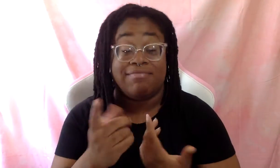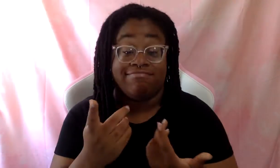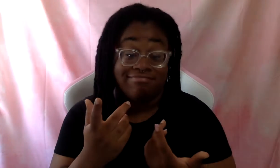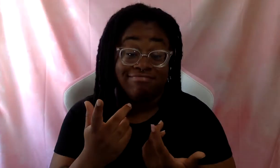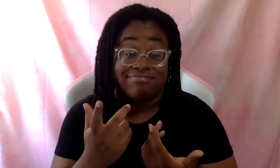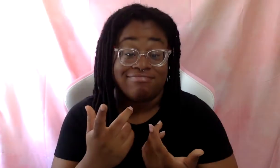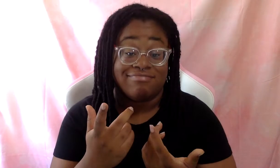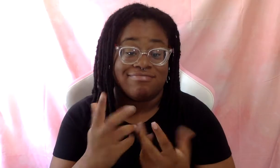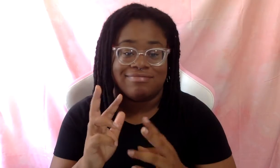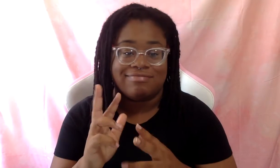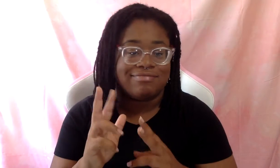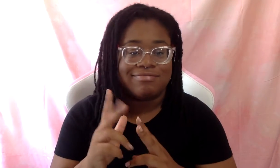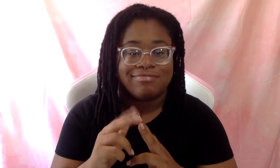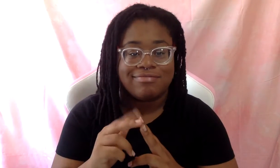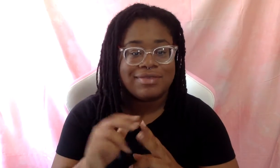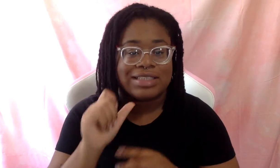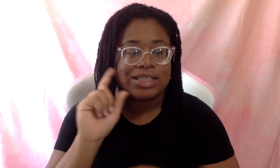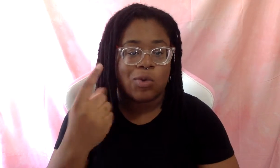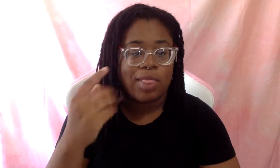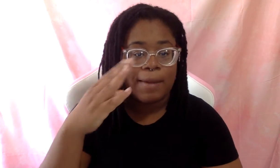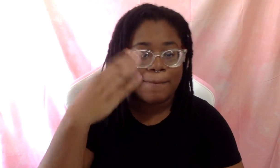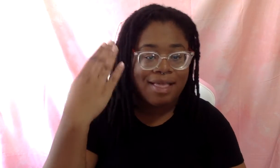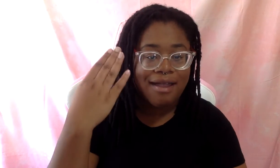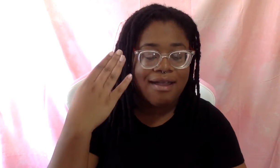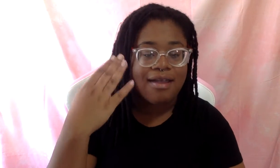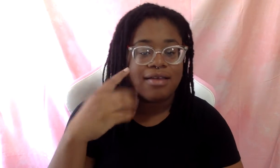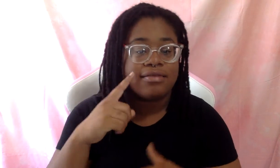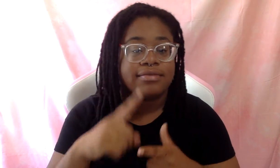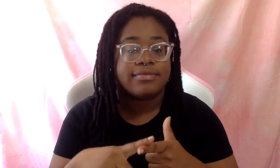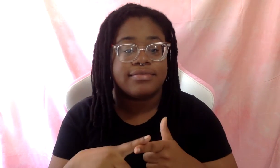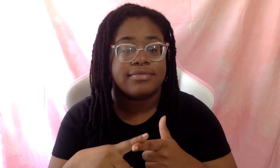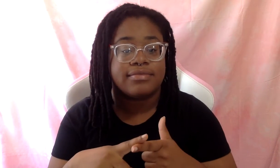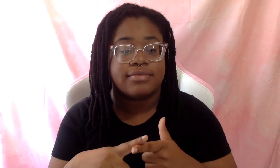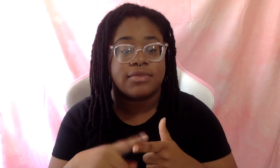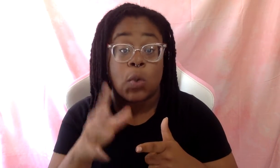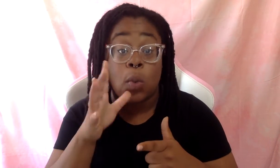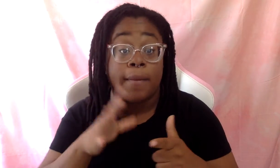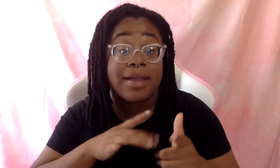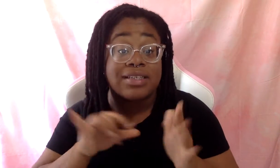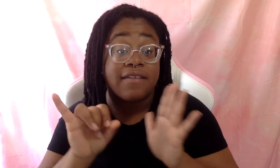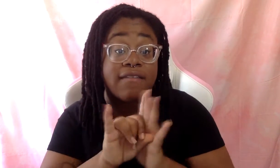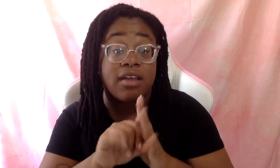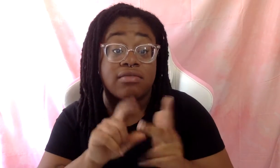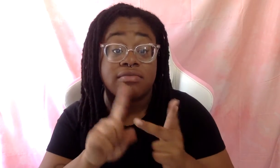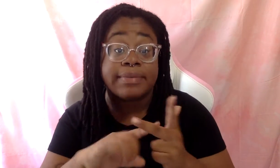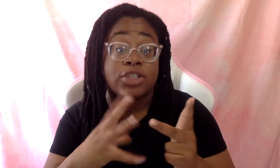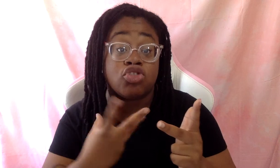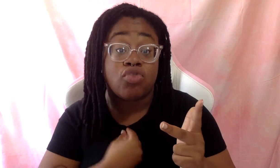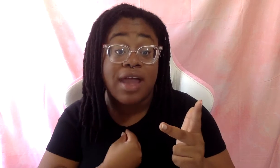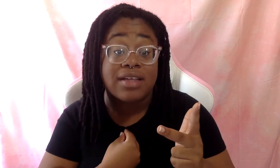It doesn't just have to be black. It can be women identified. It could be transgender. It could be